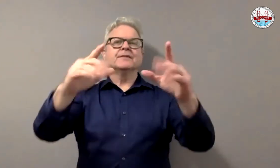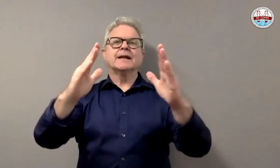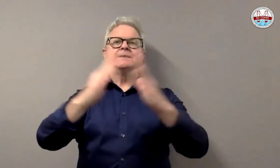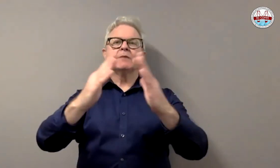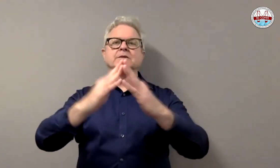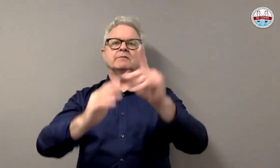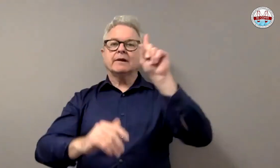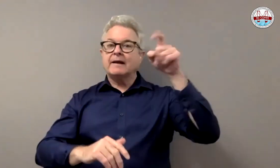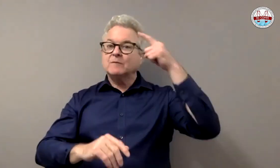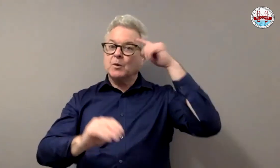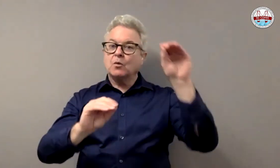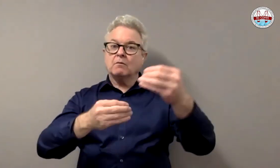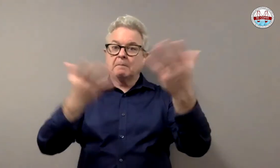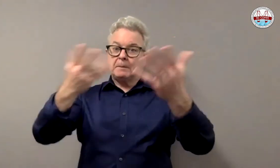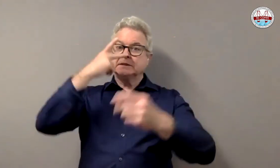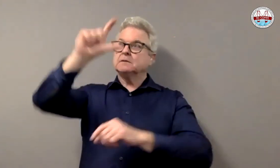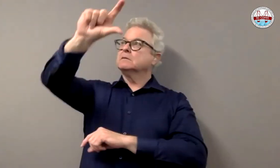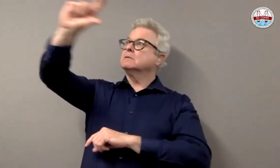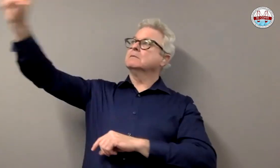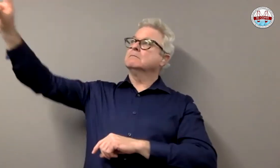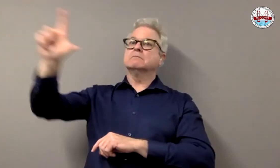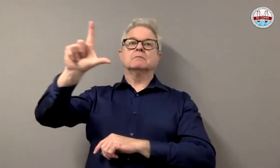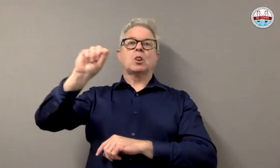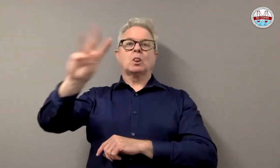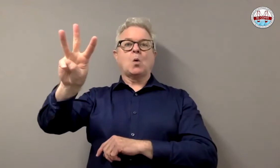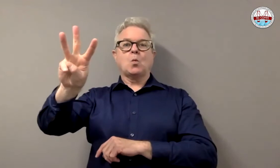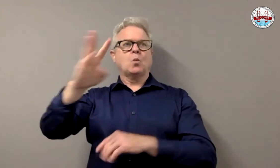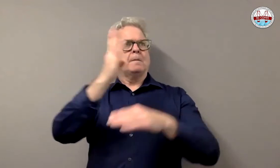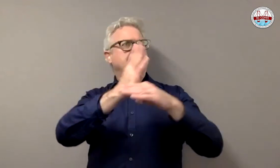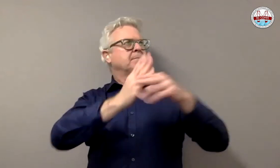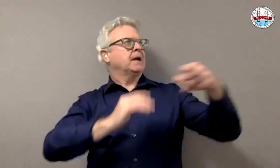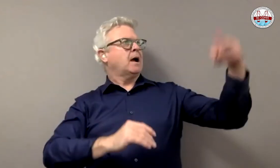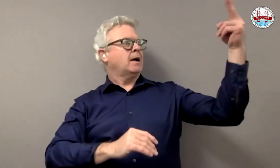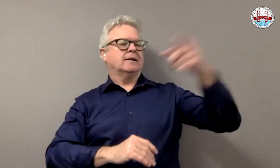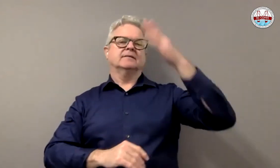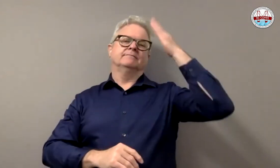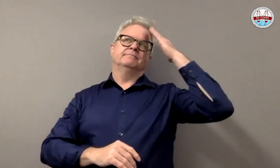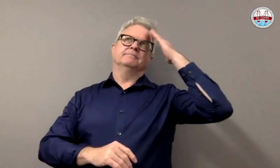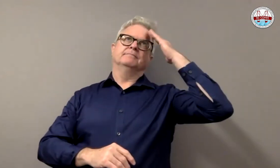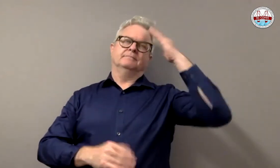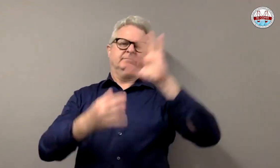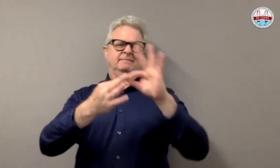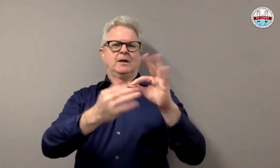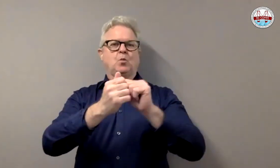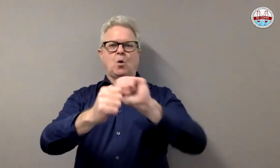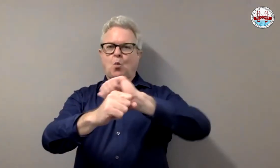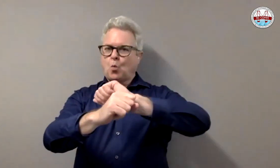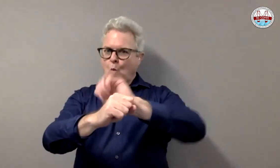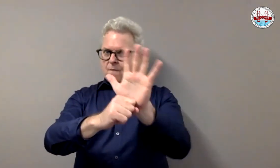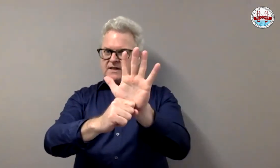high. So, for example, if you're going downtown to the government office and you see that it's low, medium, or high, you know how